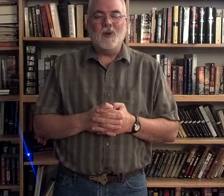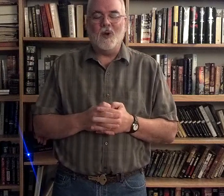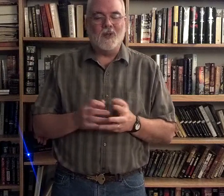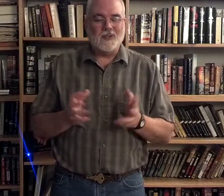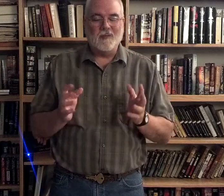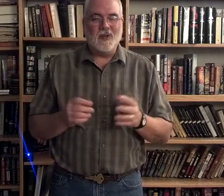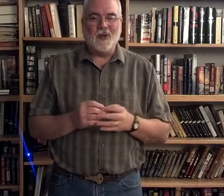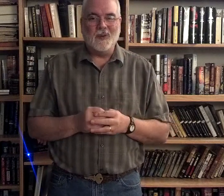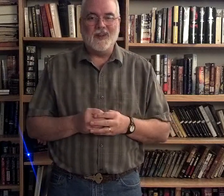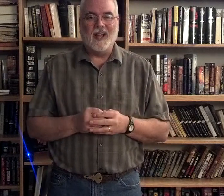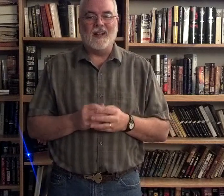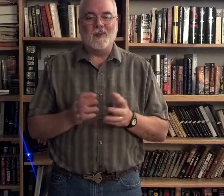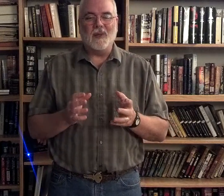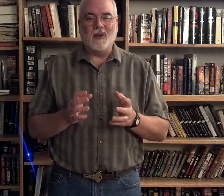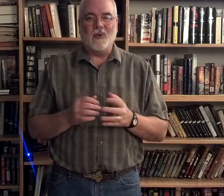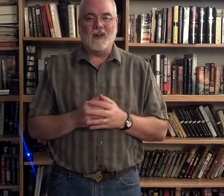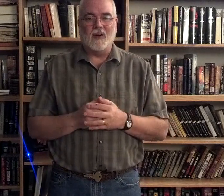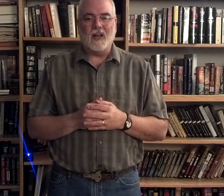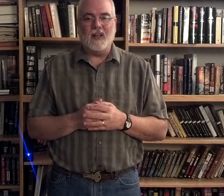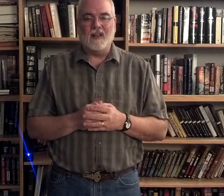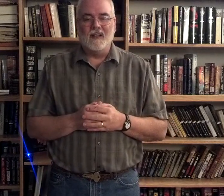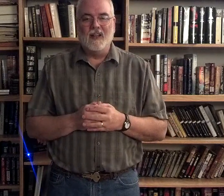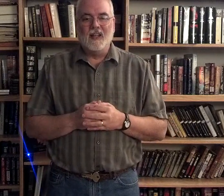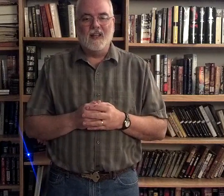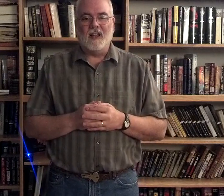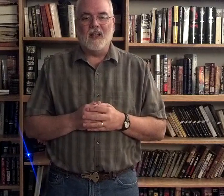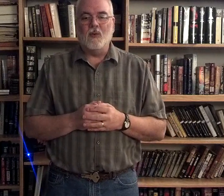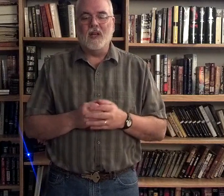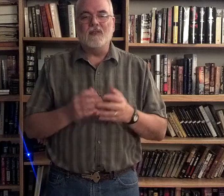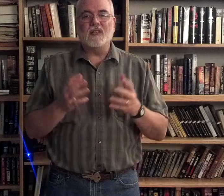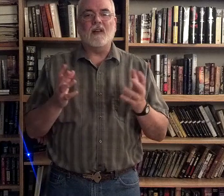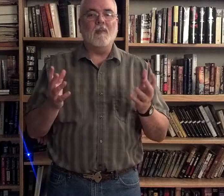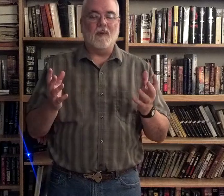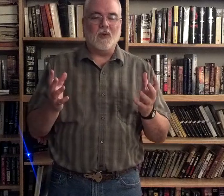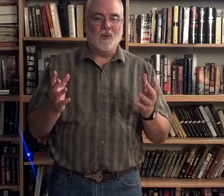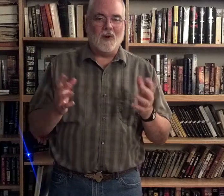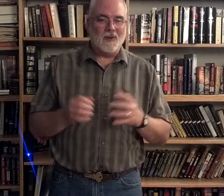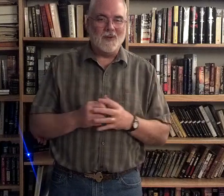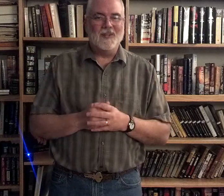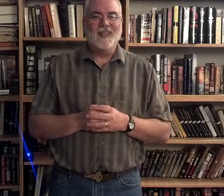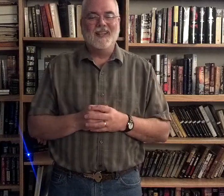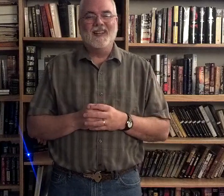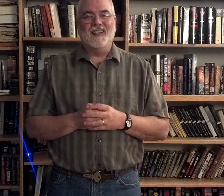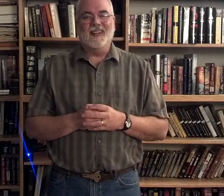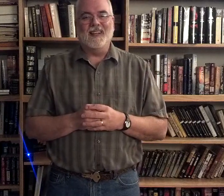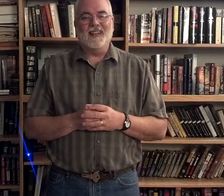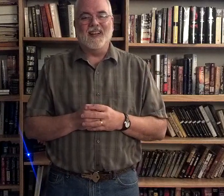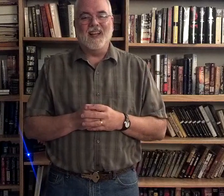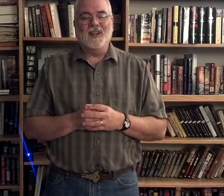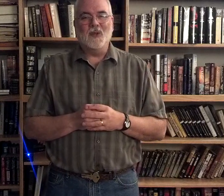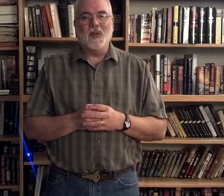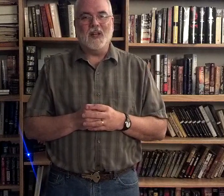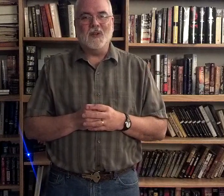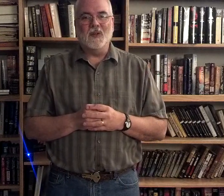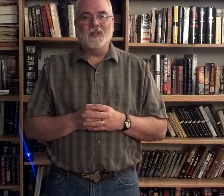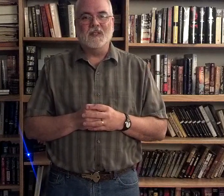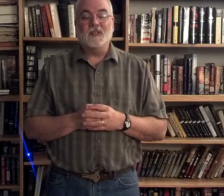call, send me a note, I'll help you out whatever I can. We'll even Skype if you want to. I can do that too. So,